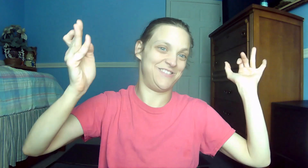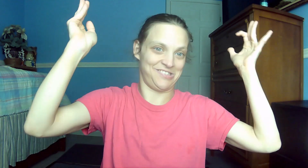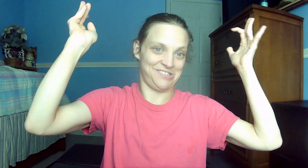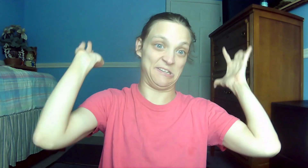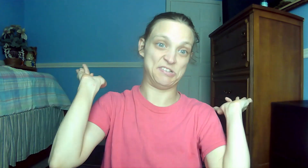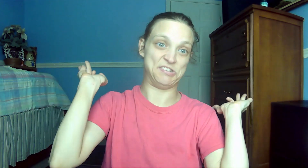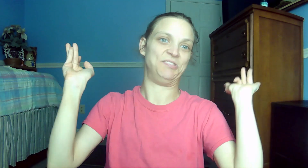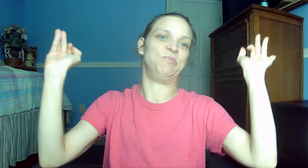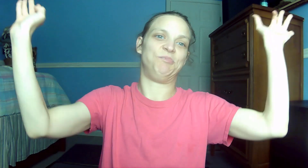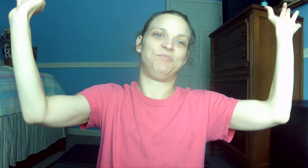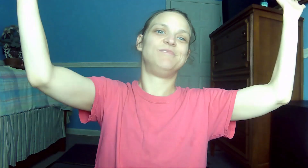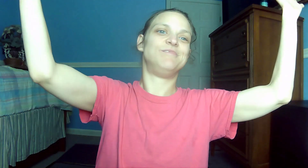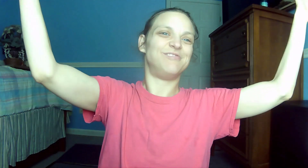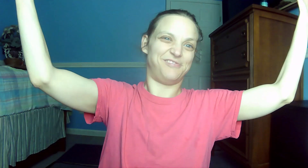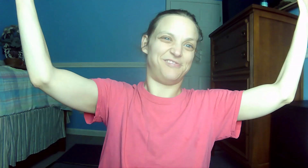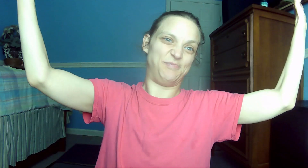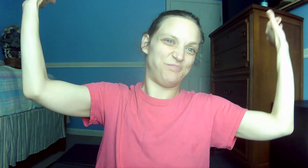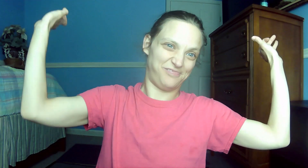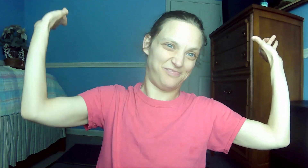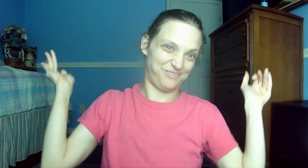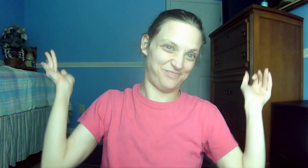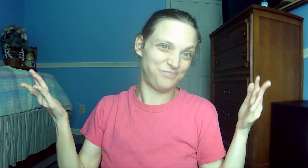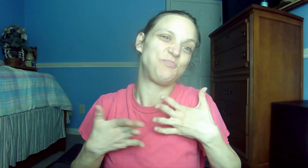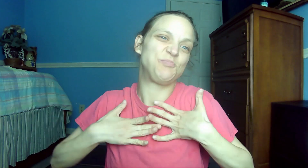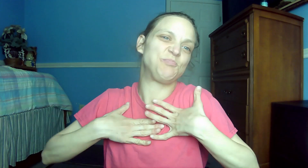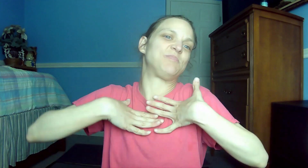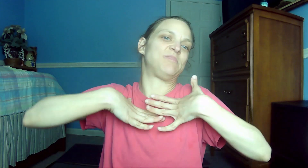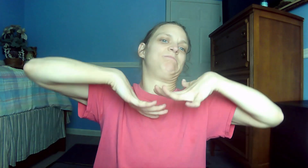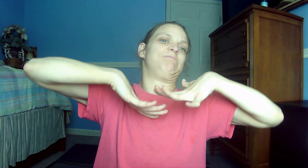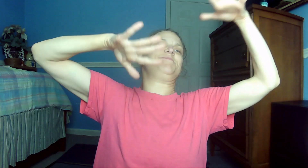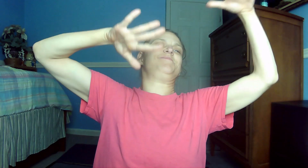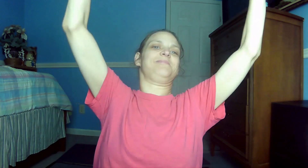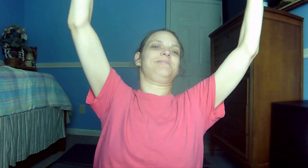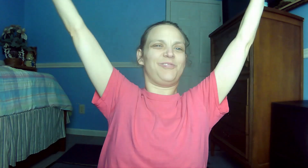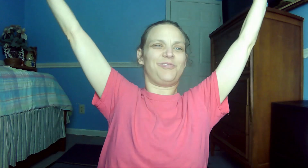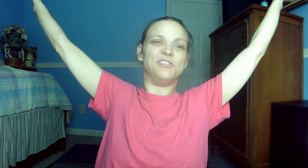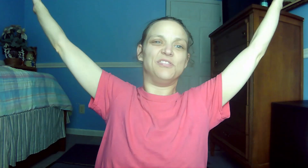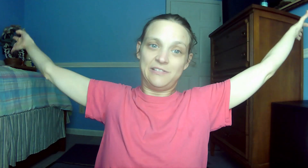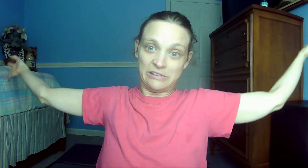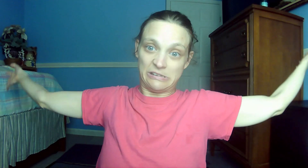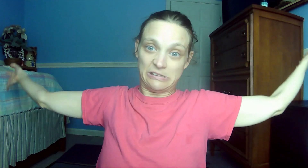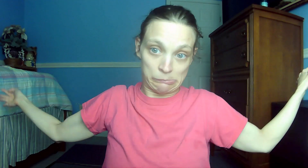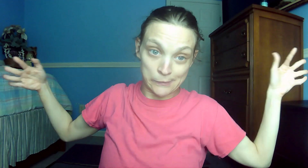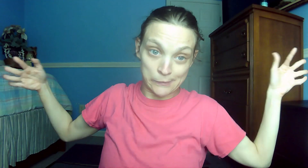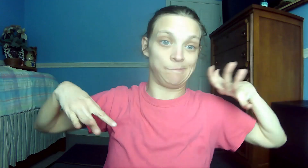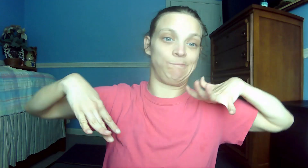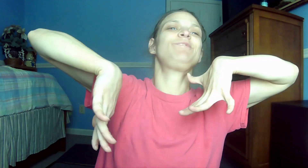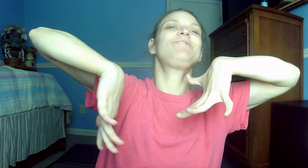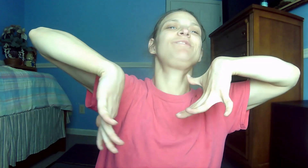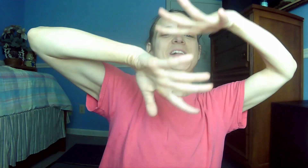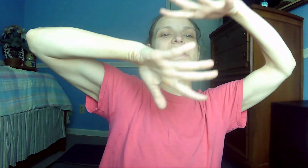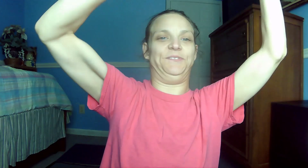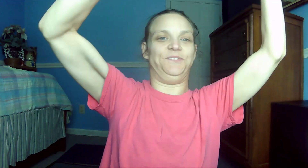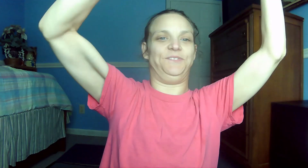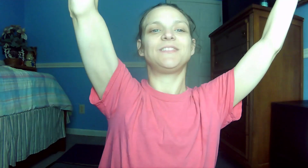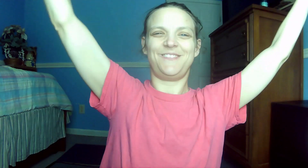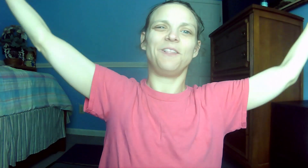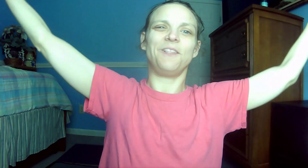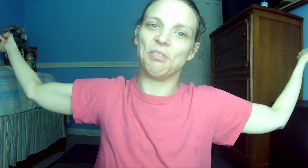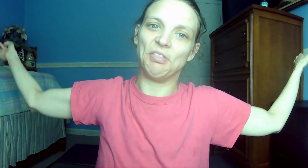And afterward, I will pour out my spirit on all people. Your sons and daughters will prophesy. Your old men will